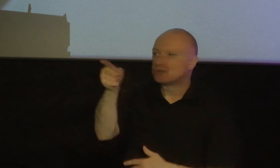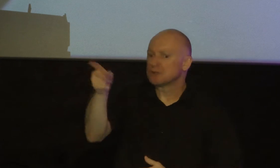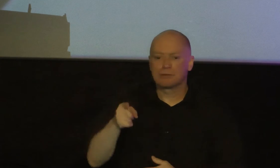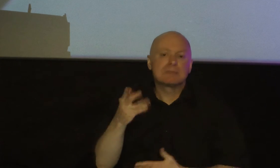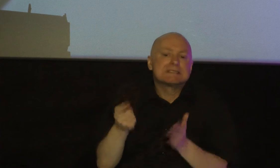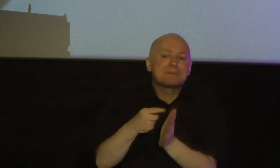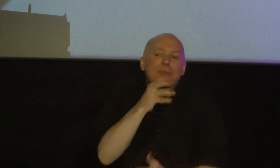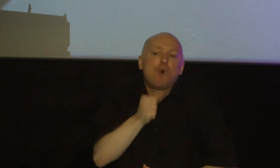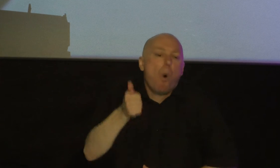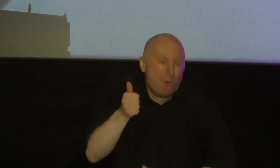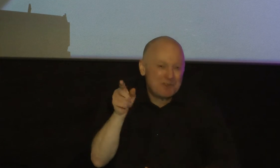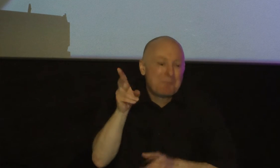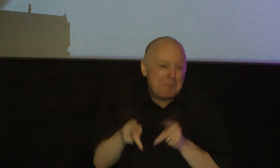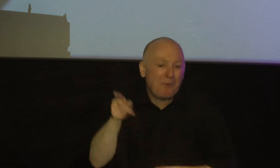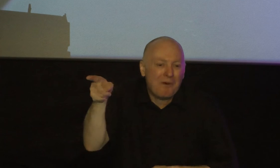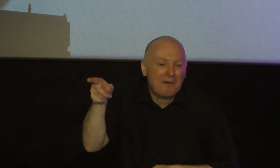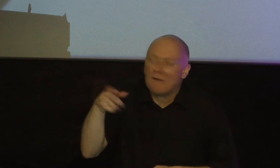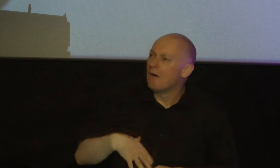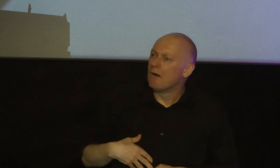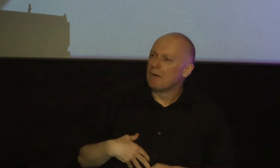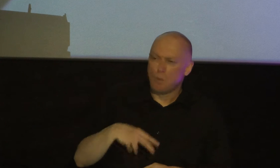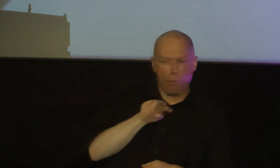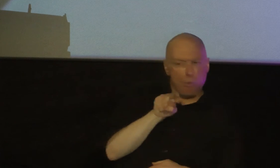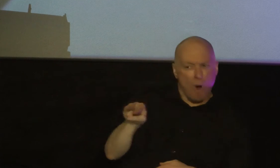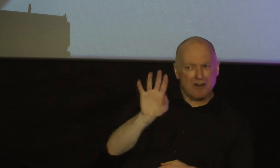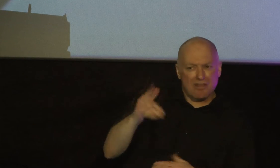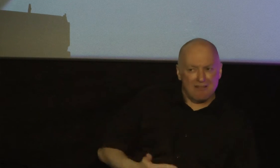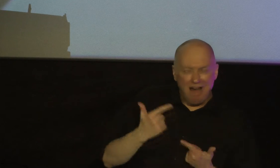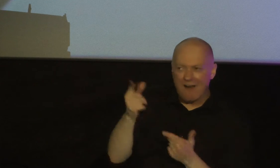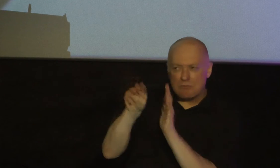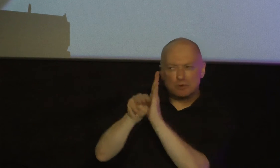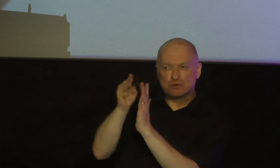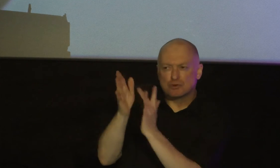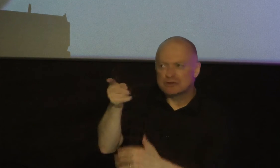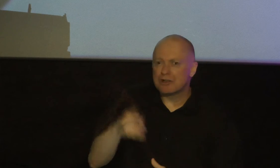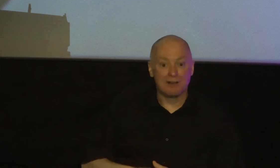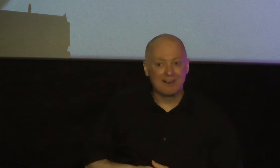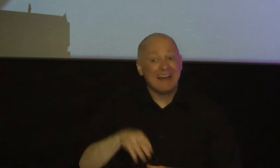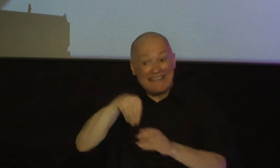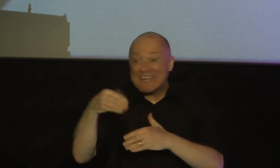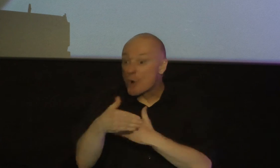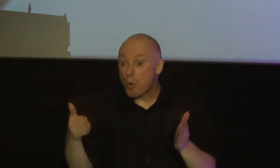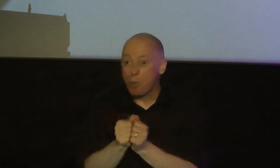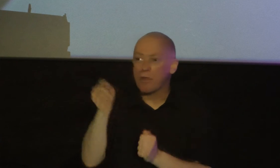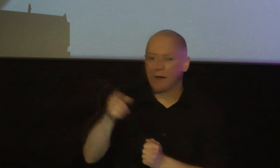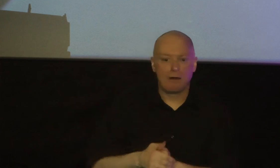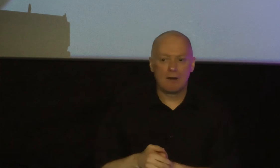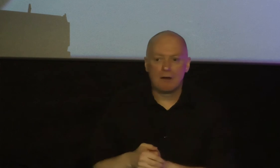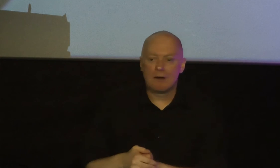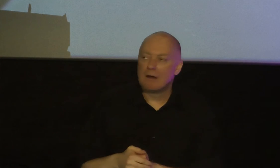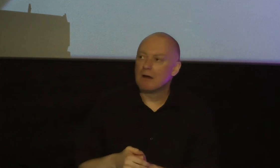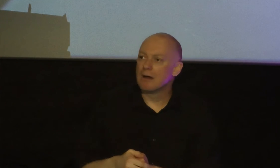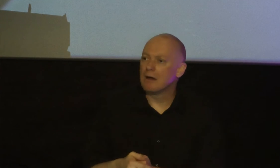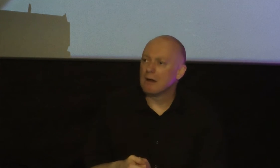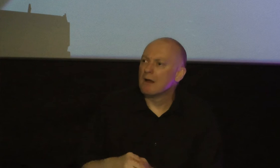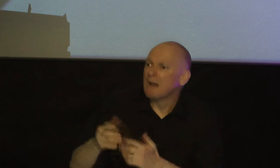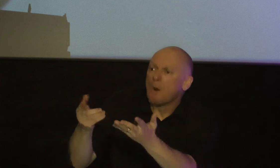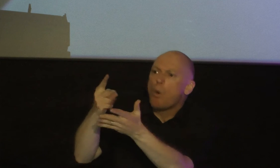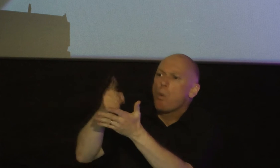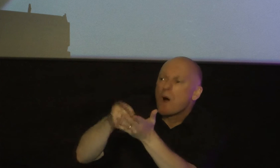in their age and you watch them and maybe you're in a room with them everyone wants to hear what they have to say but